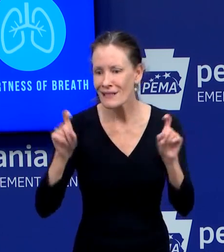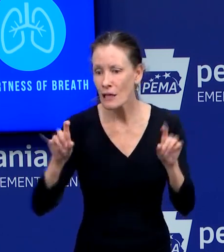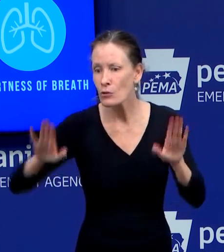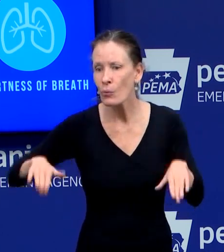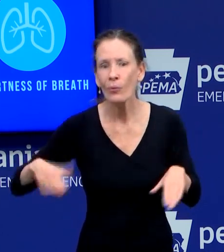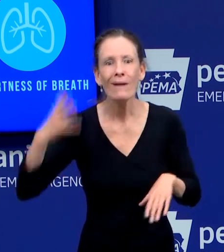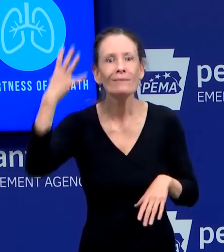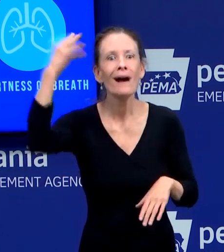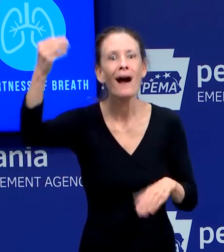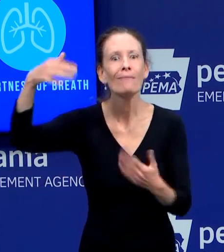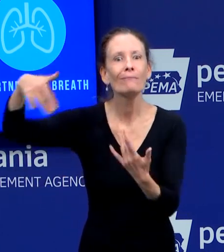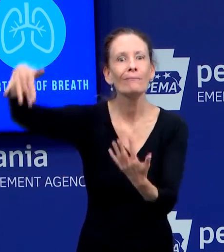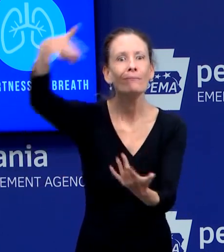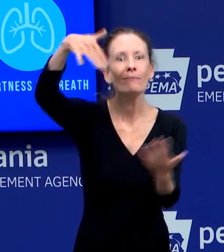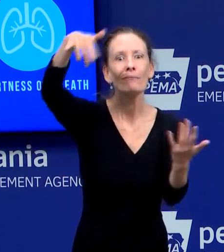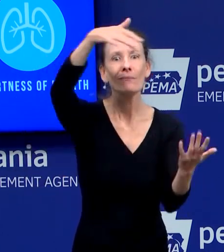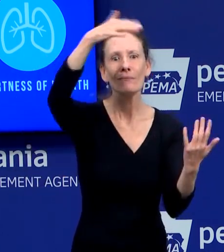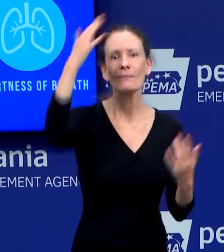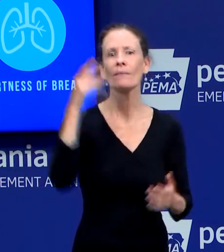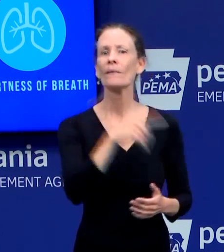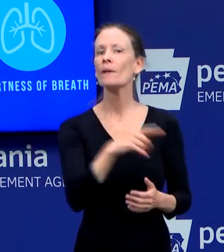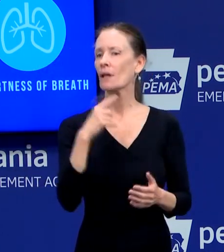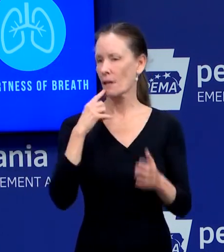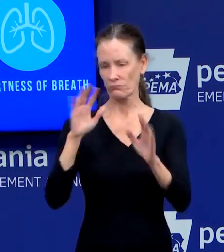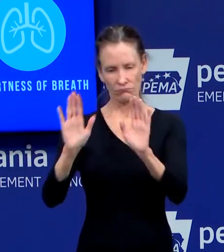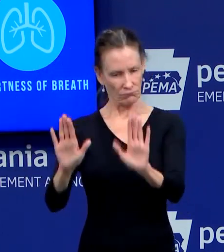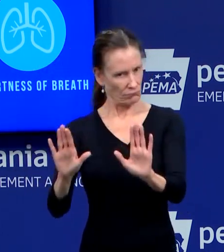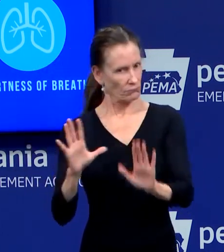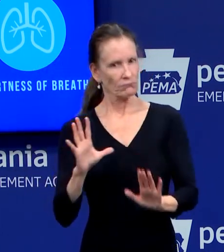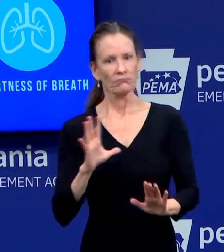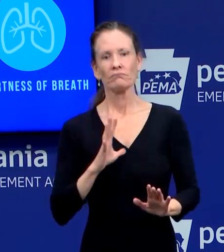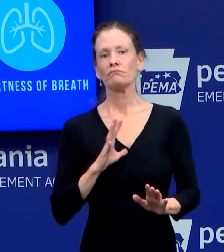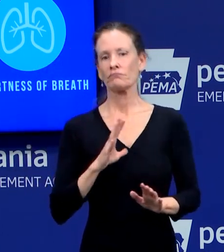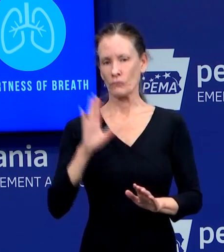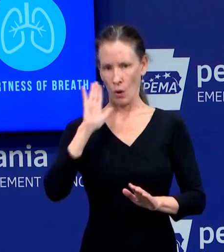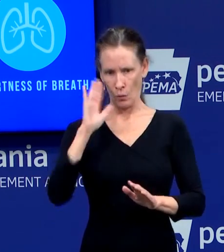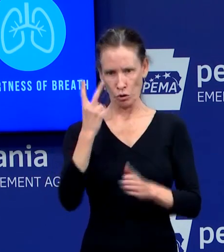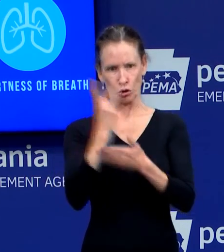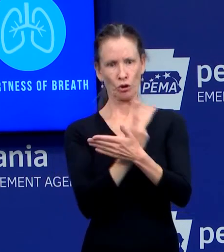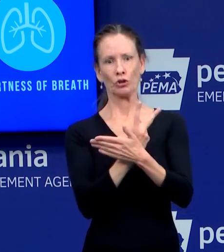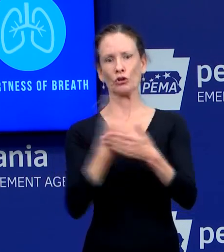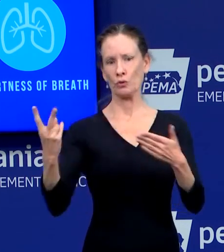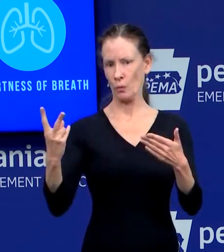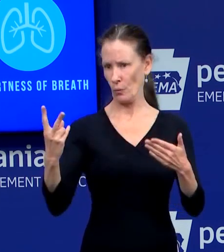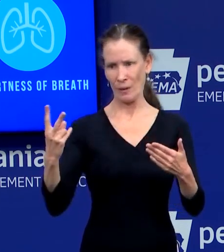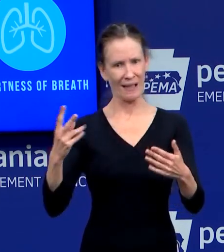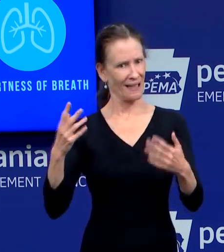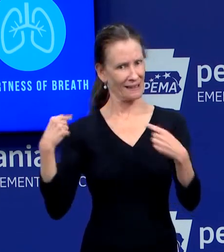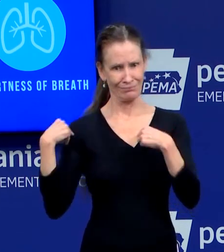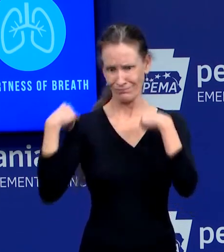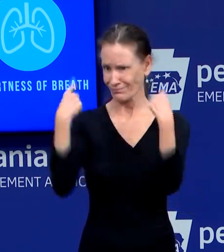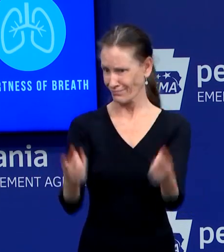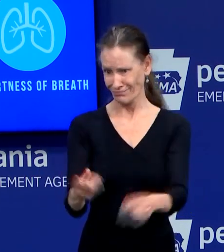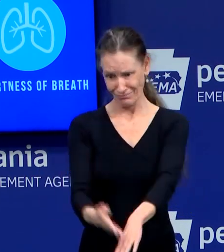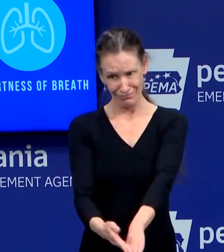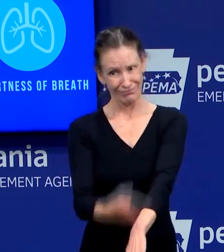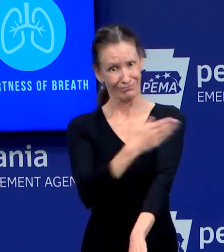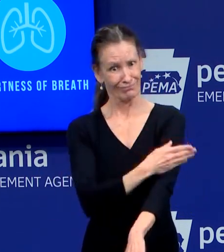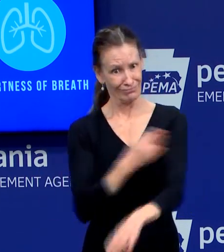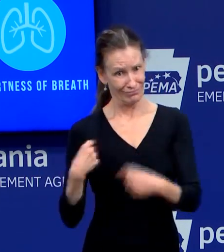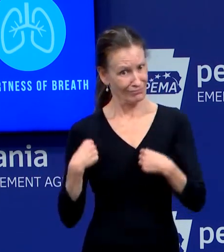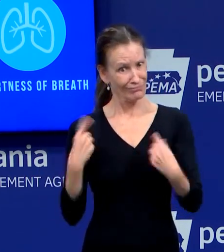less than two weeks that we were able to do testing at all. Okay? And so we have made a lot of progress in less than two weeks.